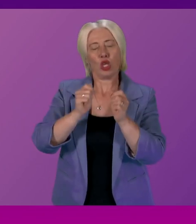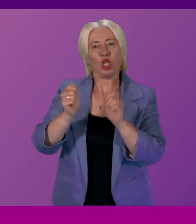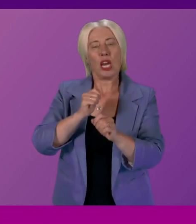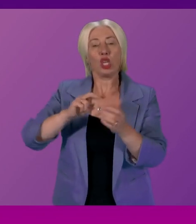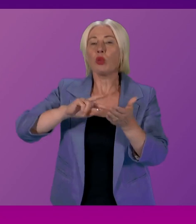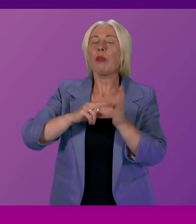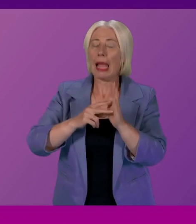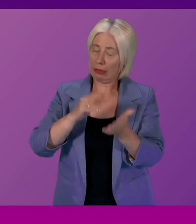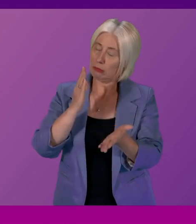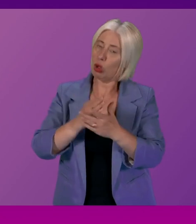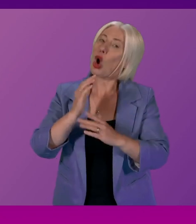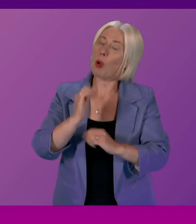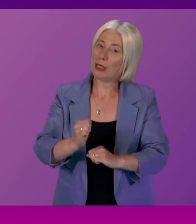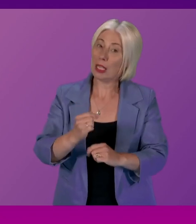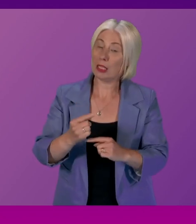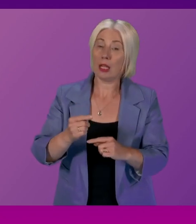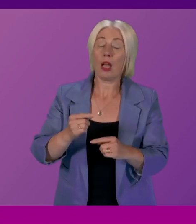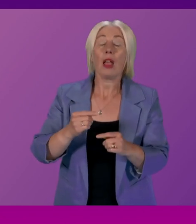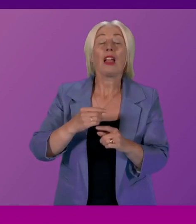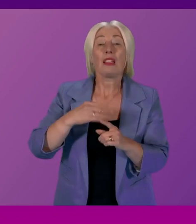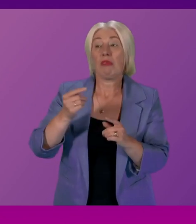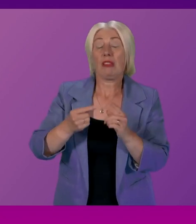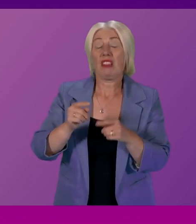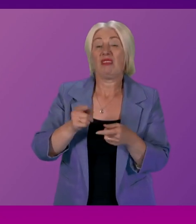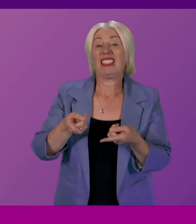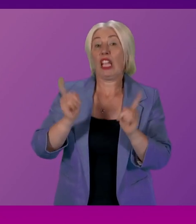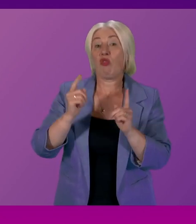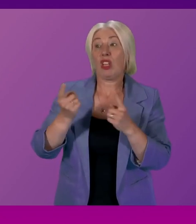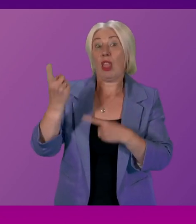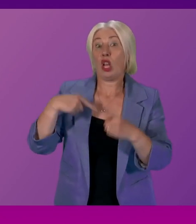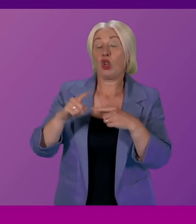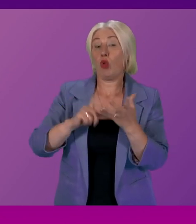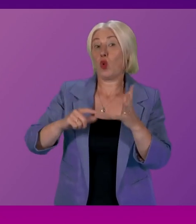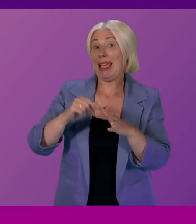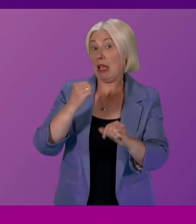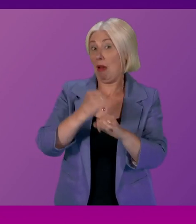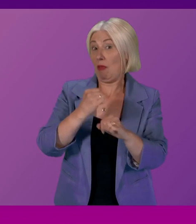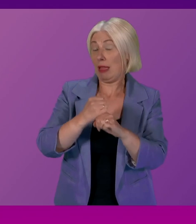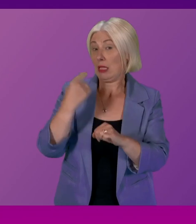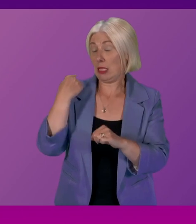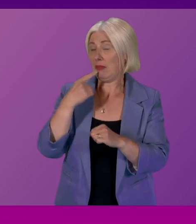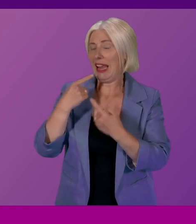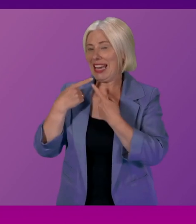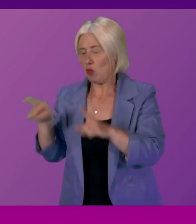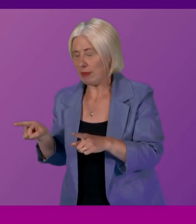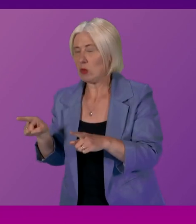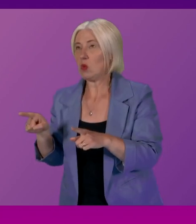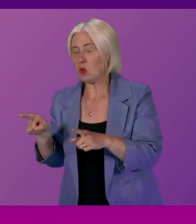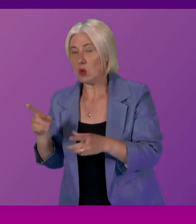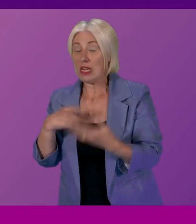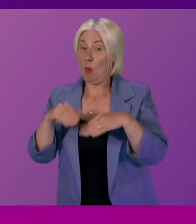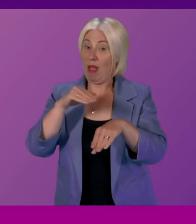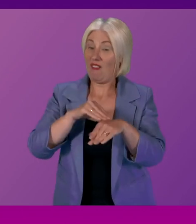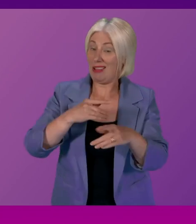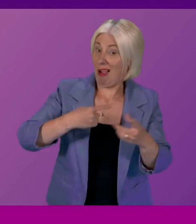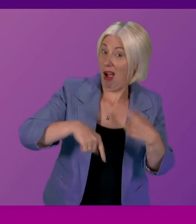Secretary stood up last week on the back of the UK Government's announcements that may well have an implication for